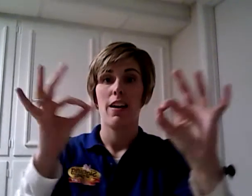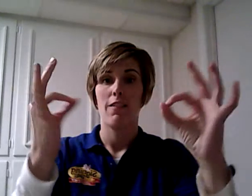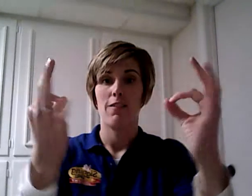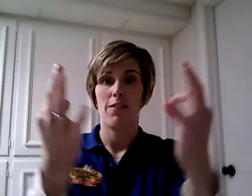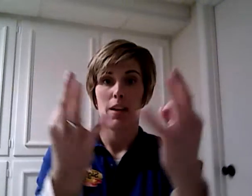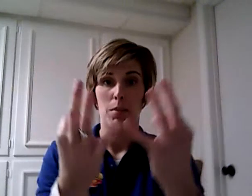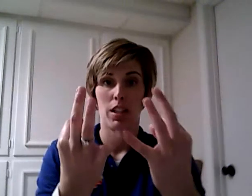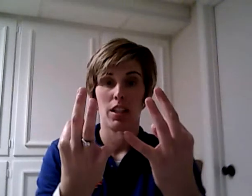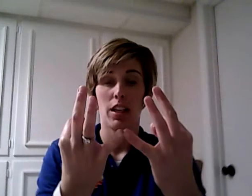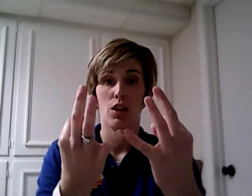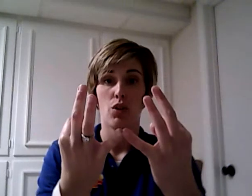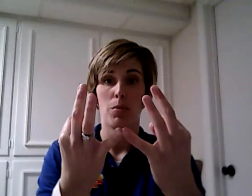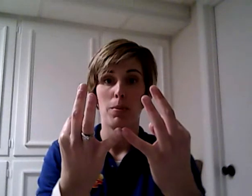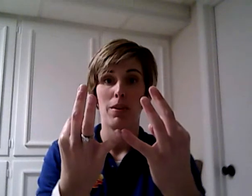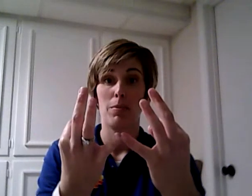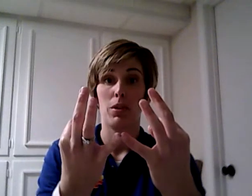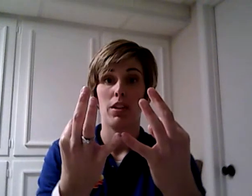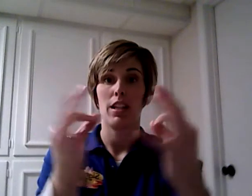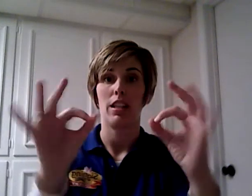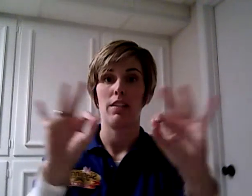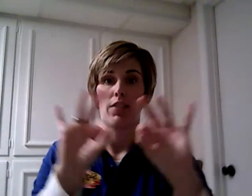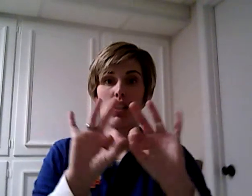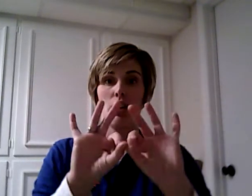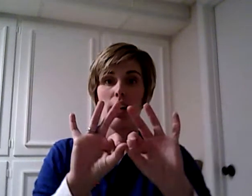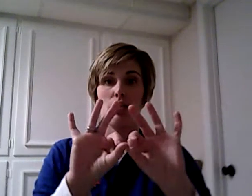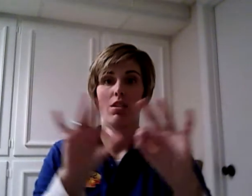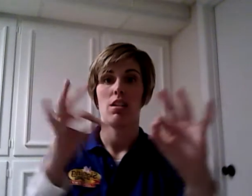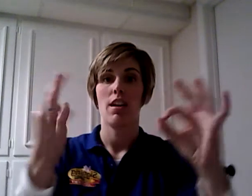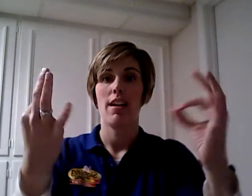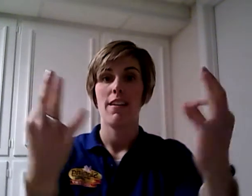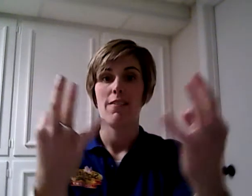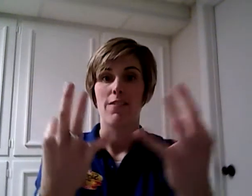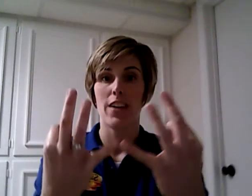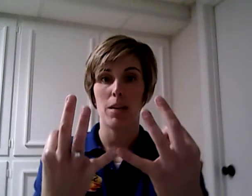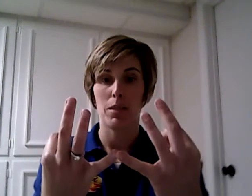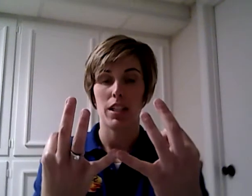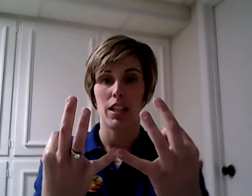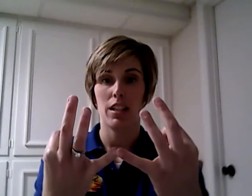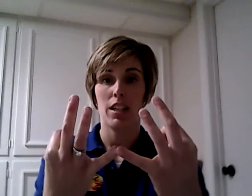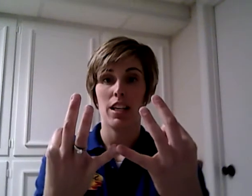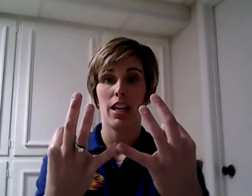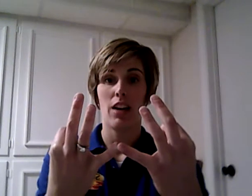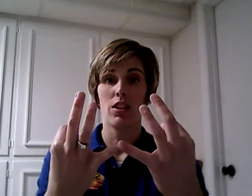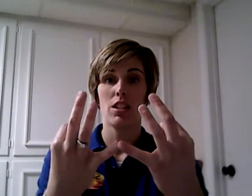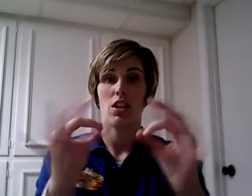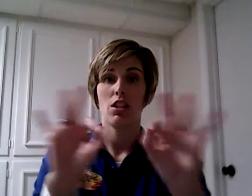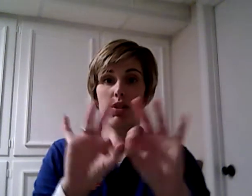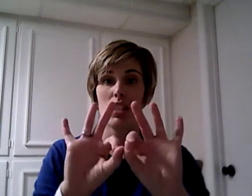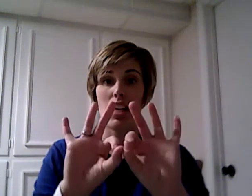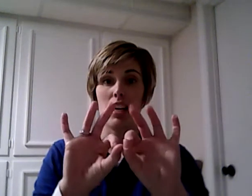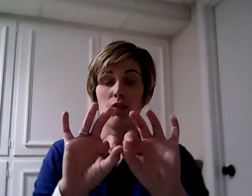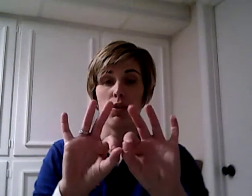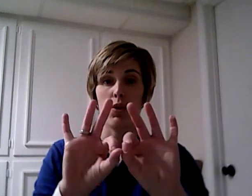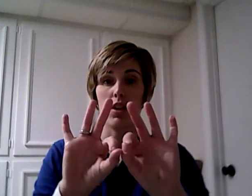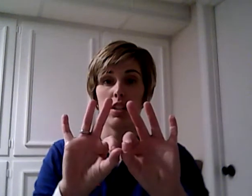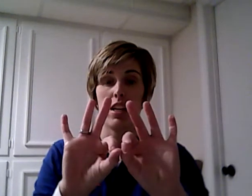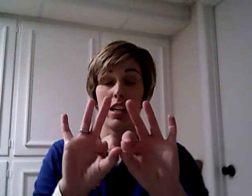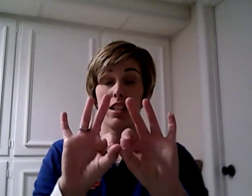Family, like a group of people that live in your house. Family. Now, this is also the sign for, the